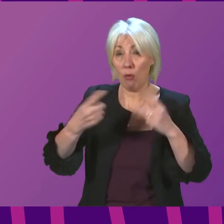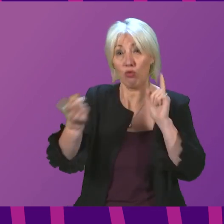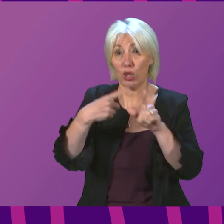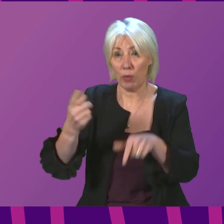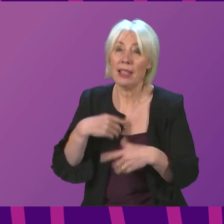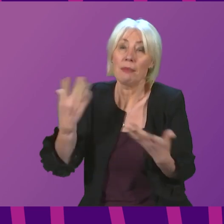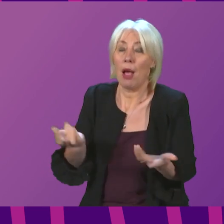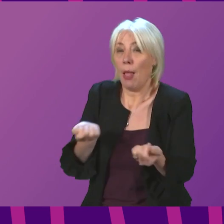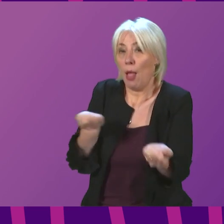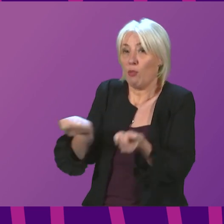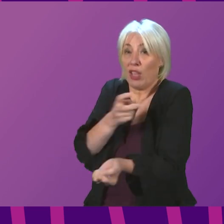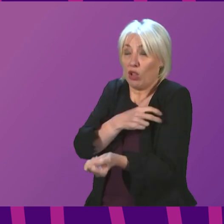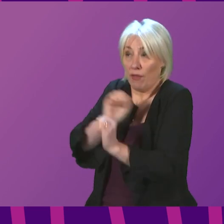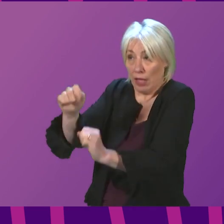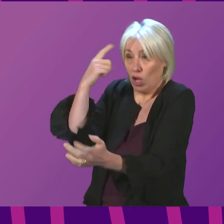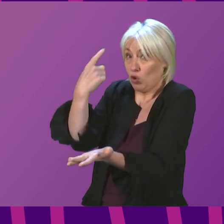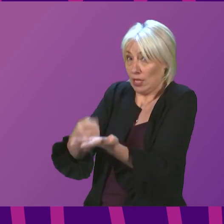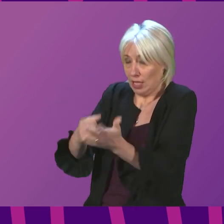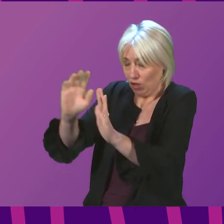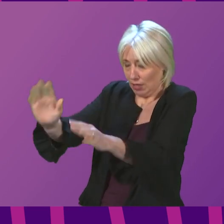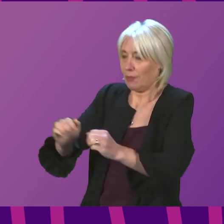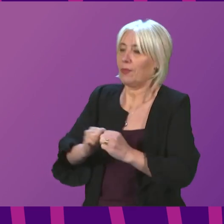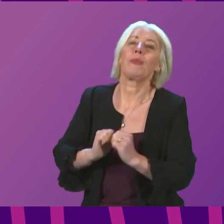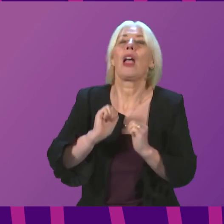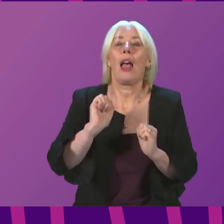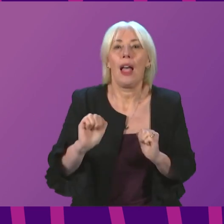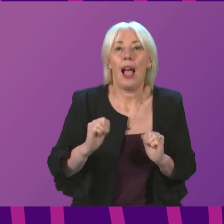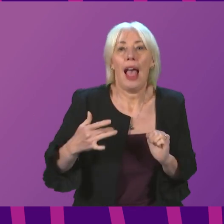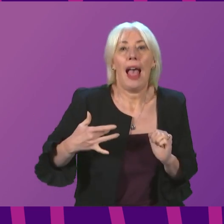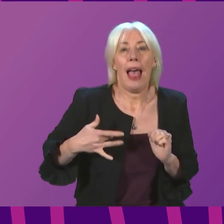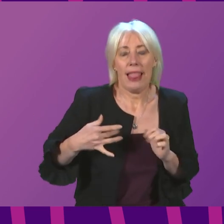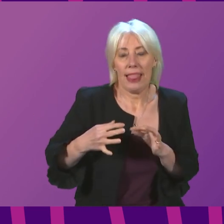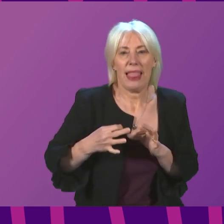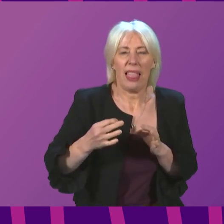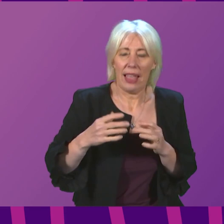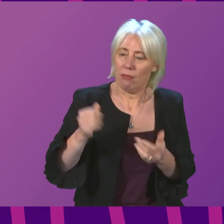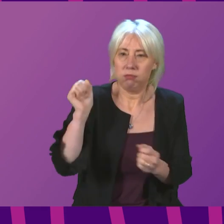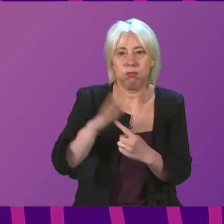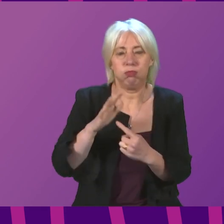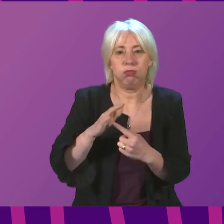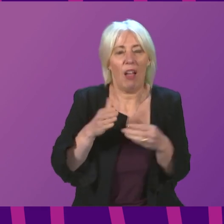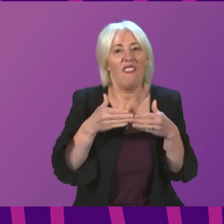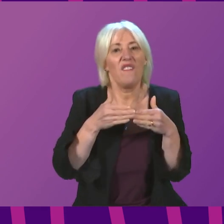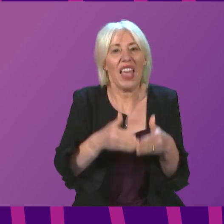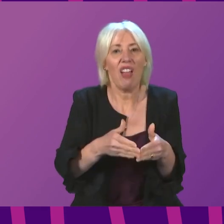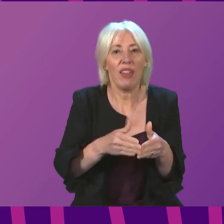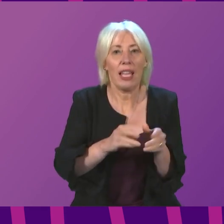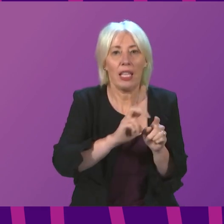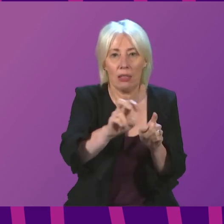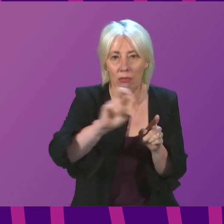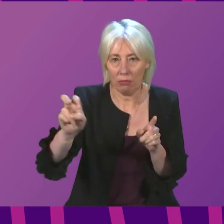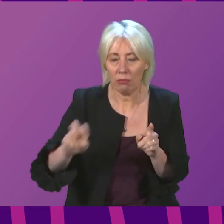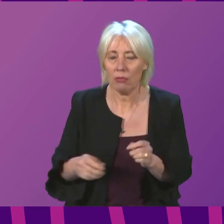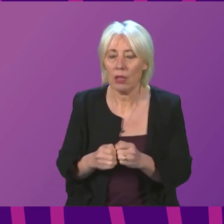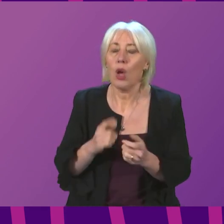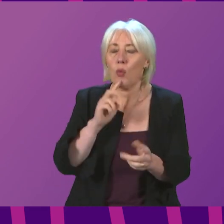matter for you. In terms of lifeline ferry routes, it obviously a matter of critical importance, and we are seeing